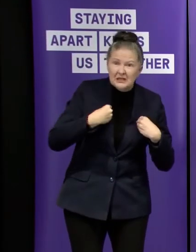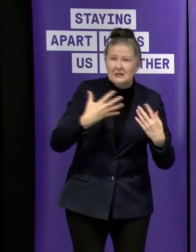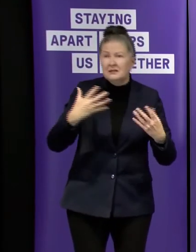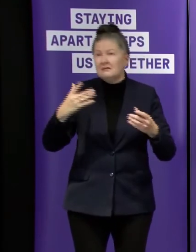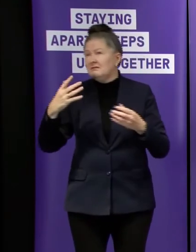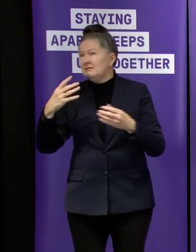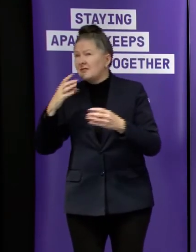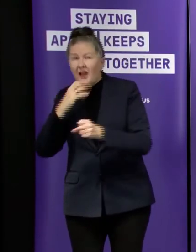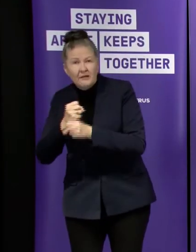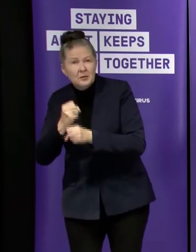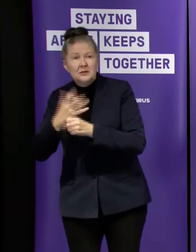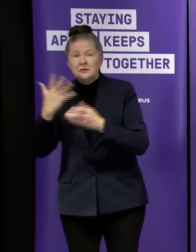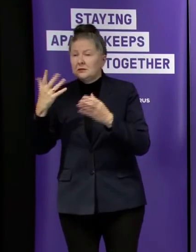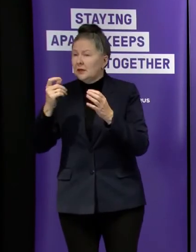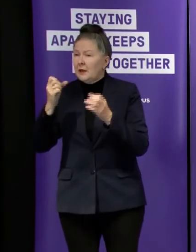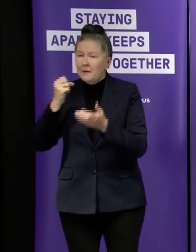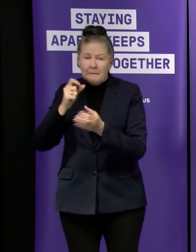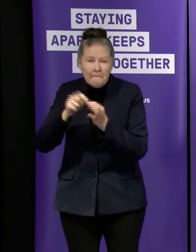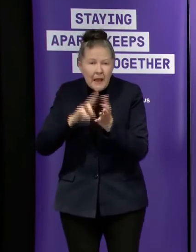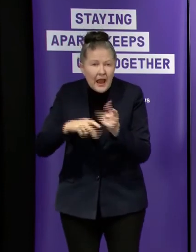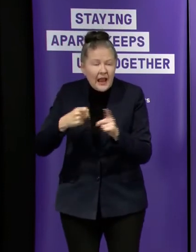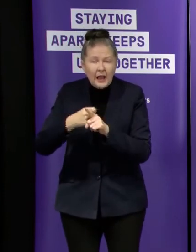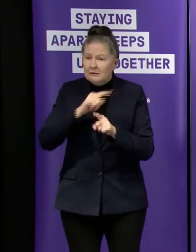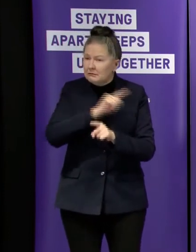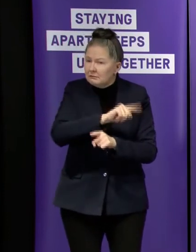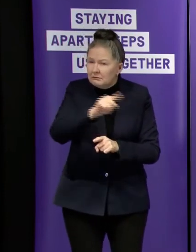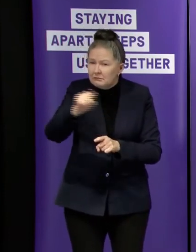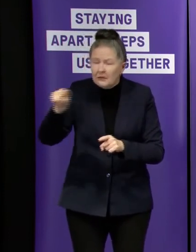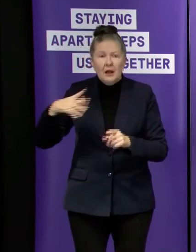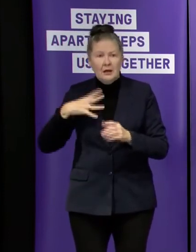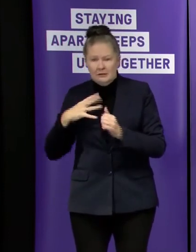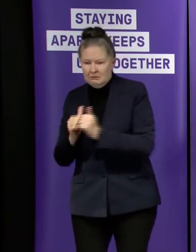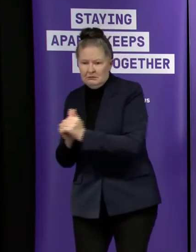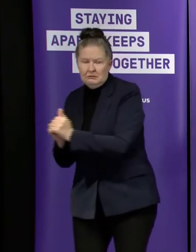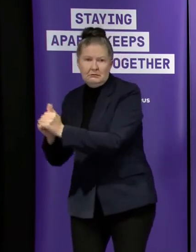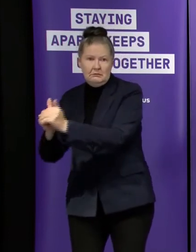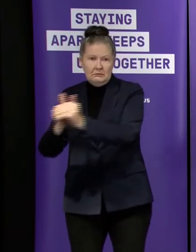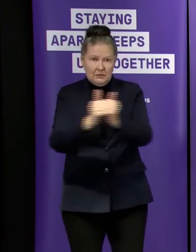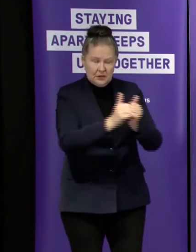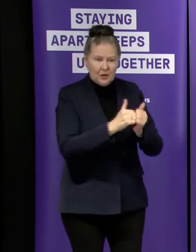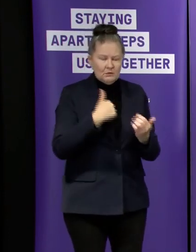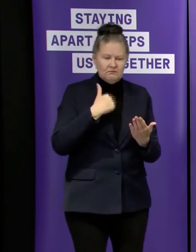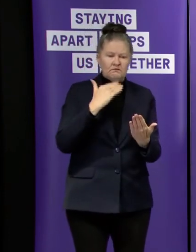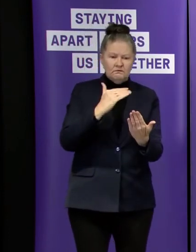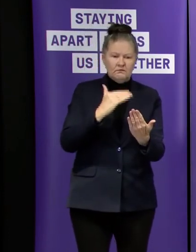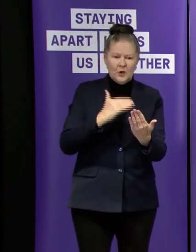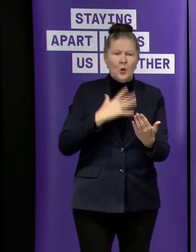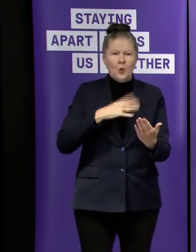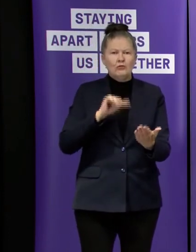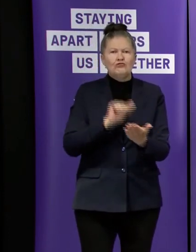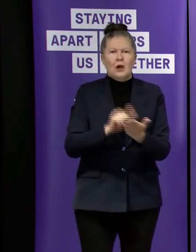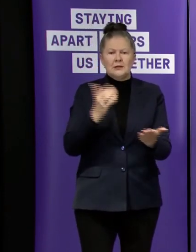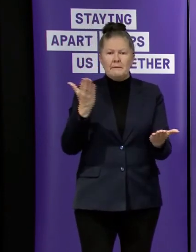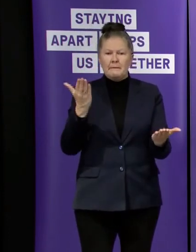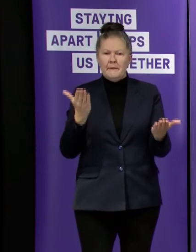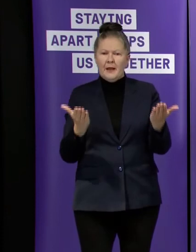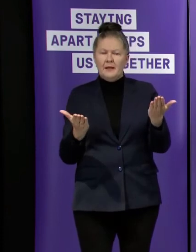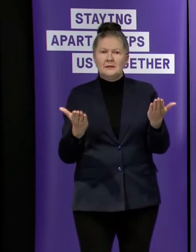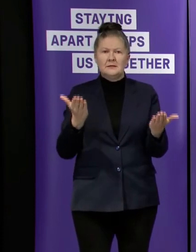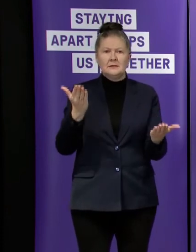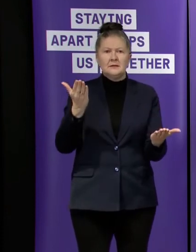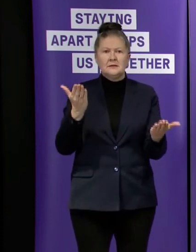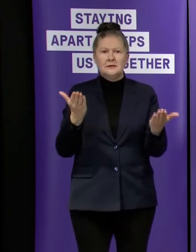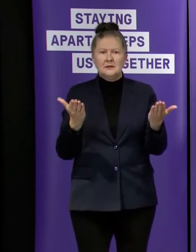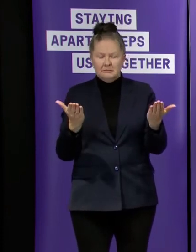we need to work together and certainly these arrangements would seek to strike that right balance are aimed at